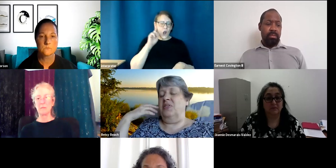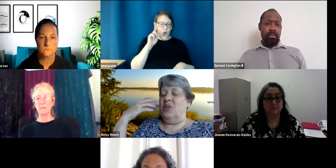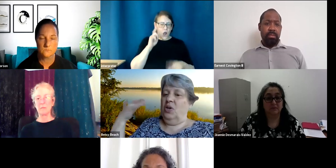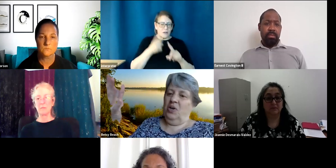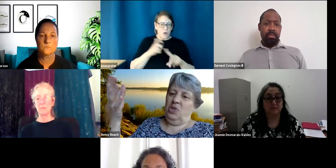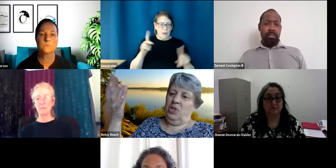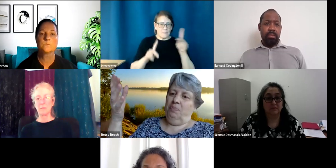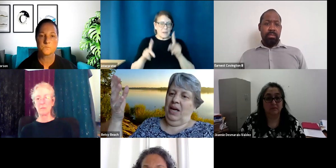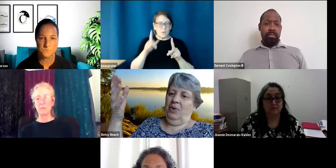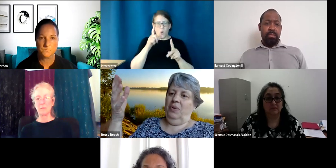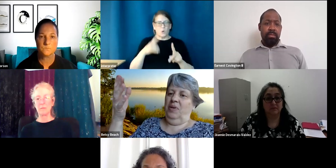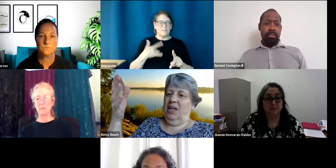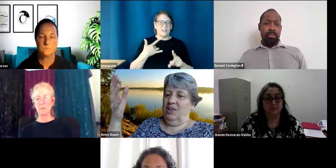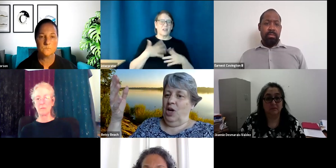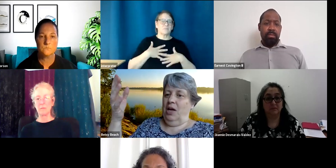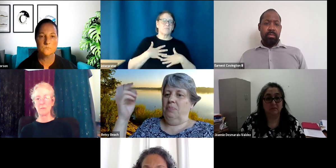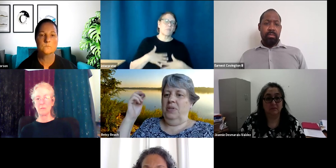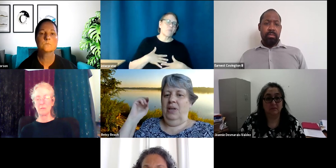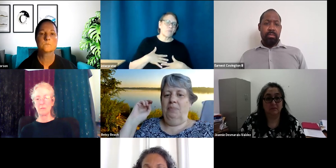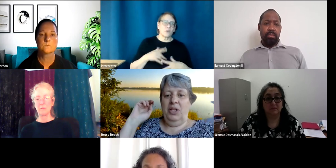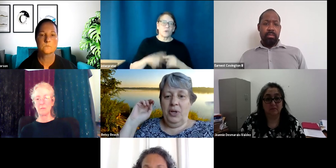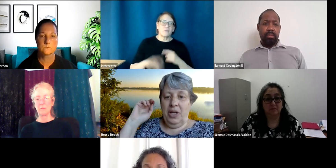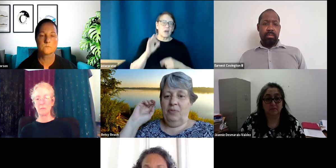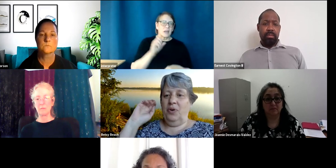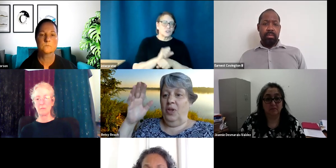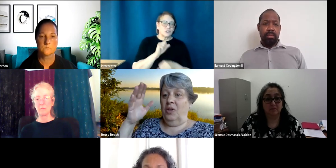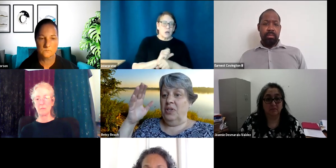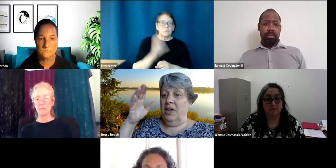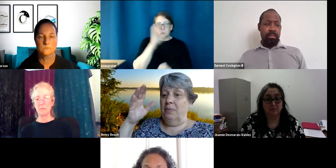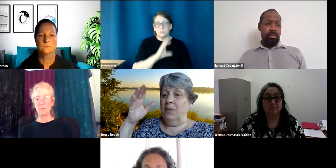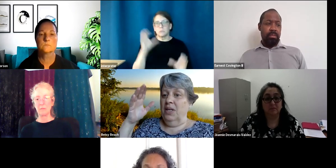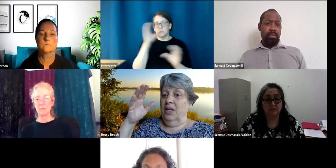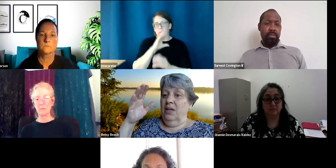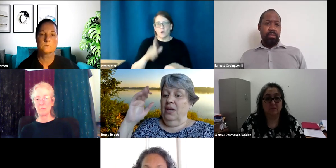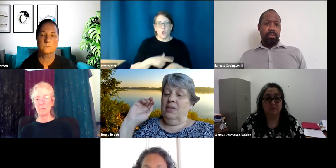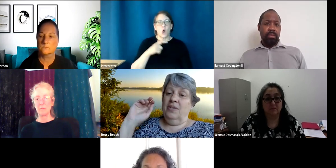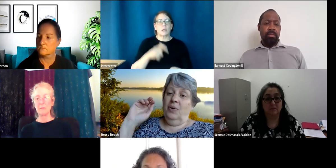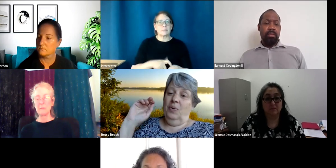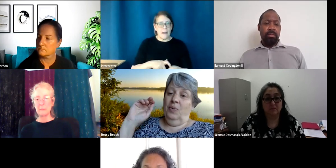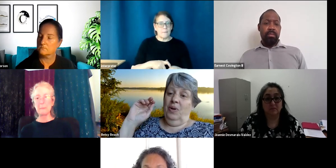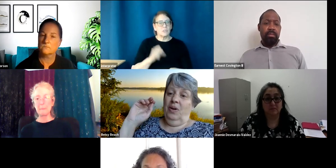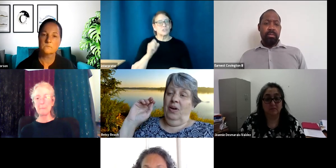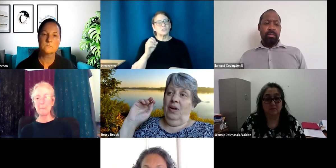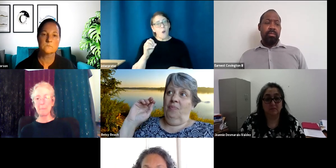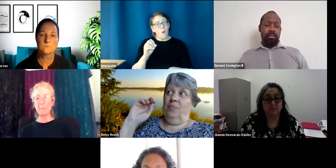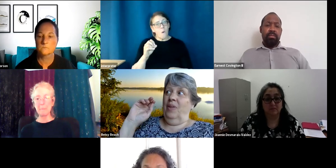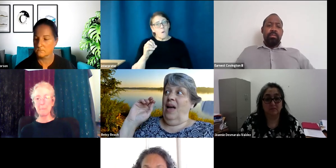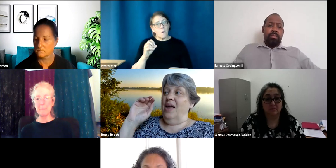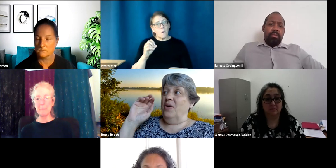discouraged about getting jobs and had been looking for a long time. So I don't